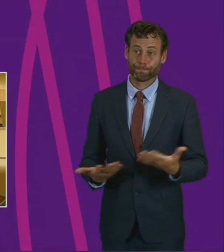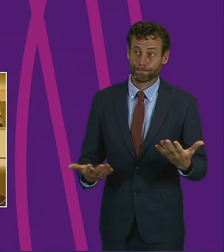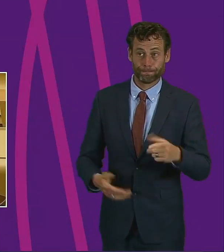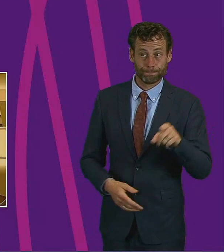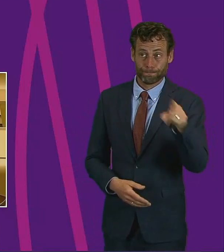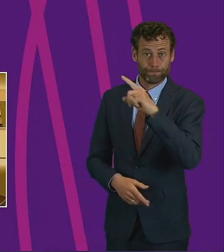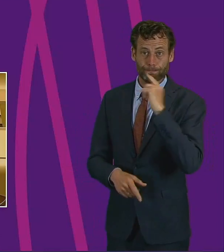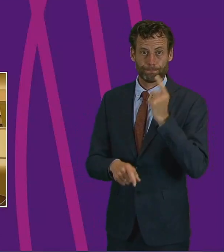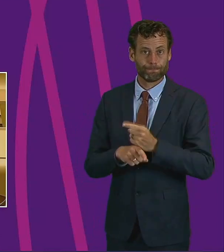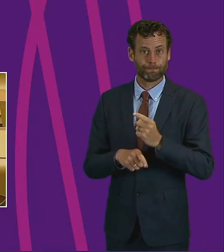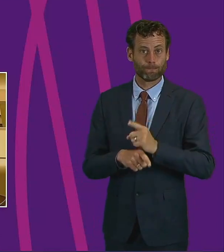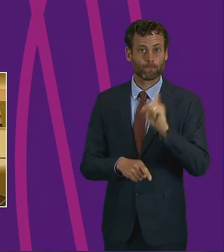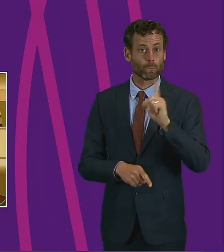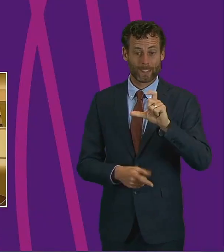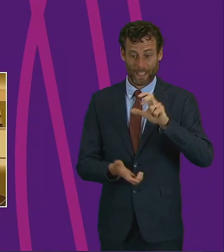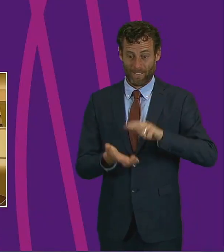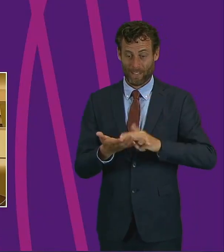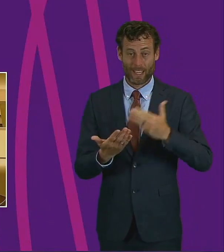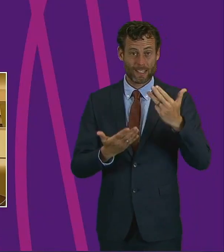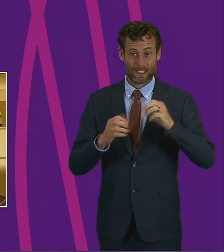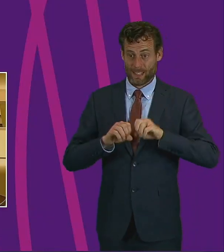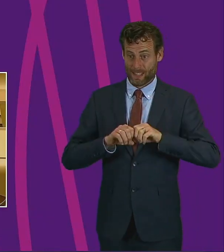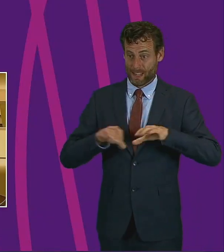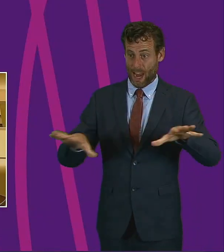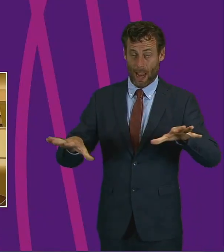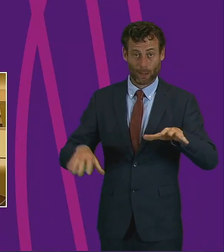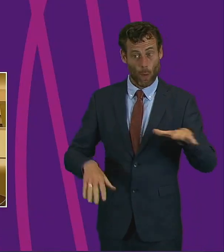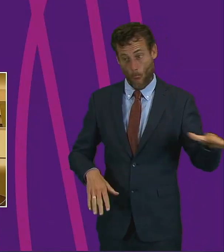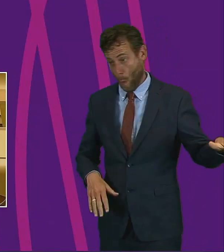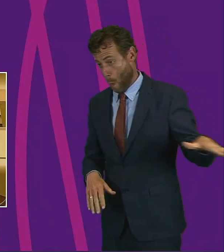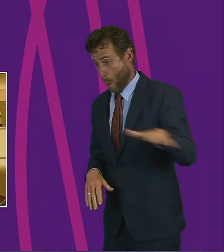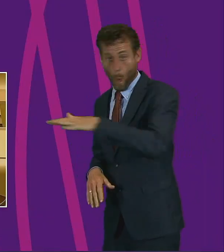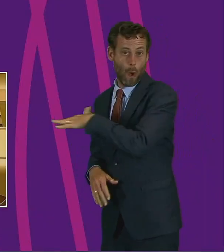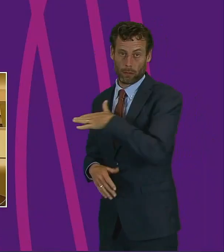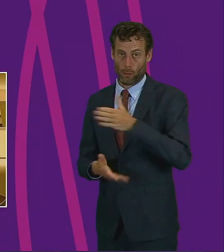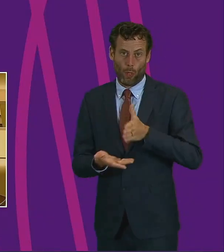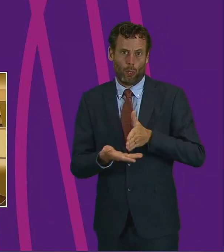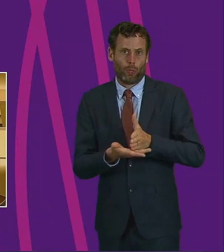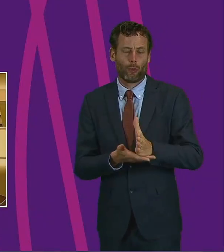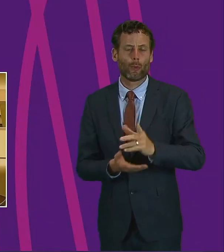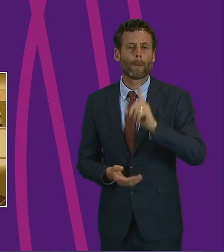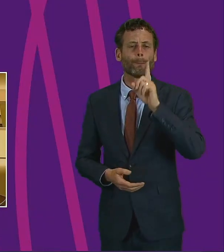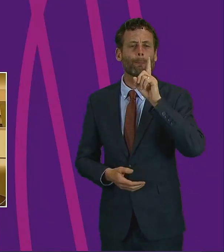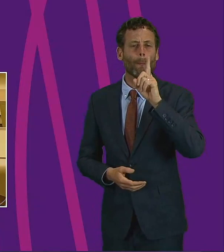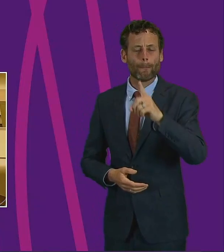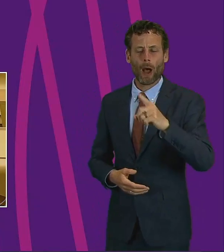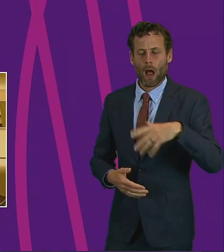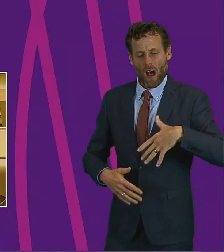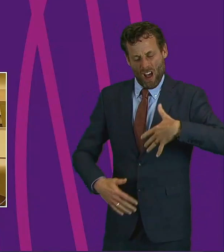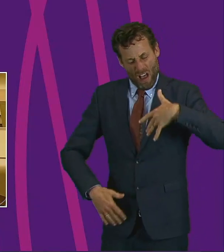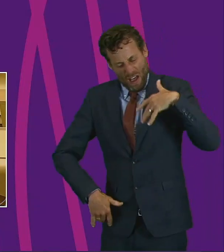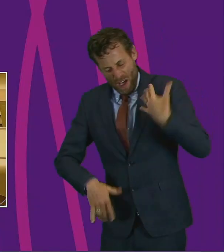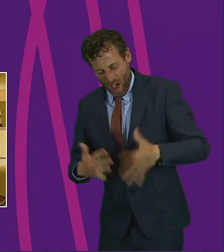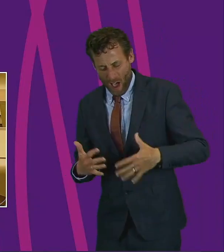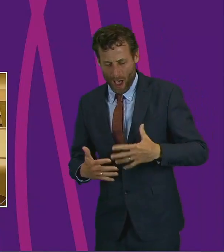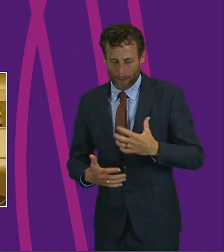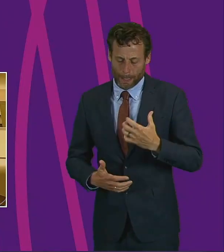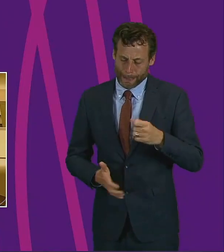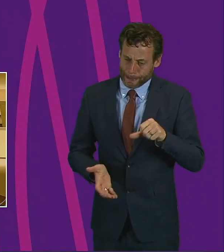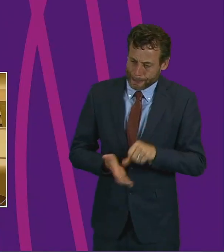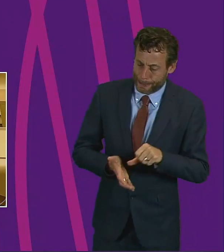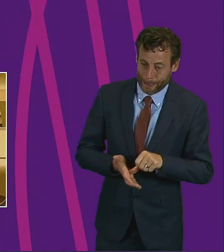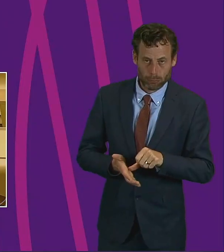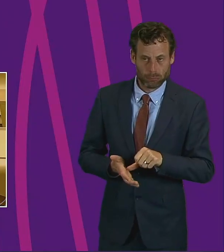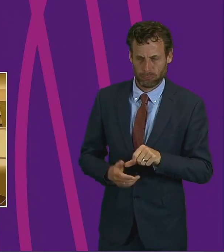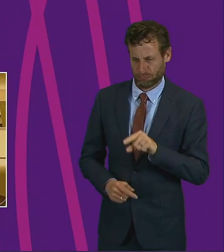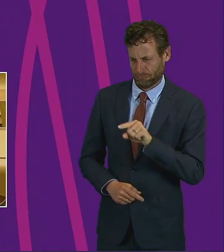a universal experience, but the harms caused by the pandemic have certainly not been experienced equally. The direct and